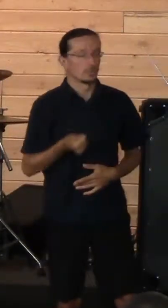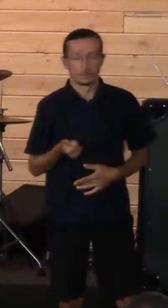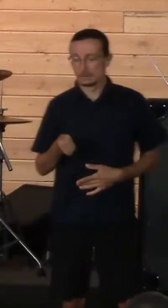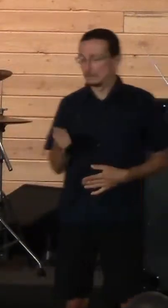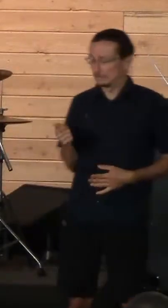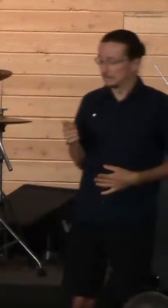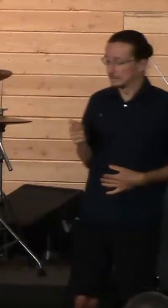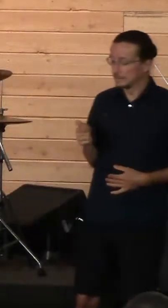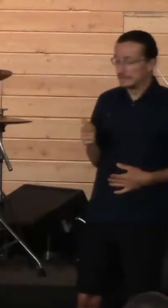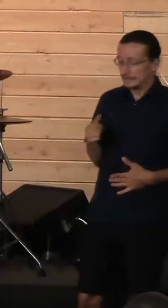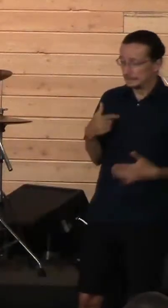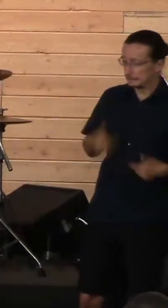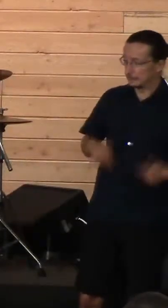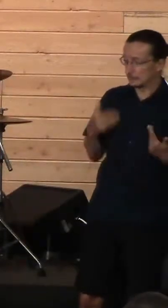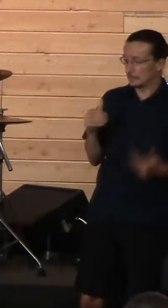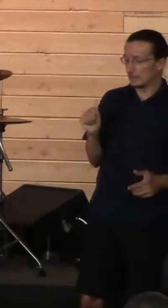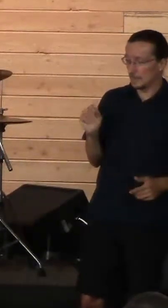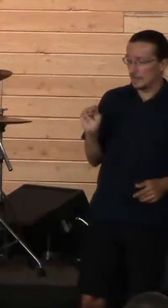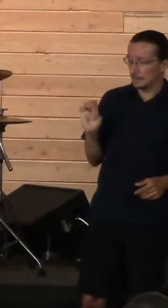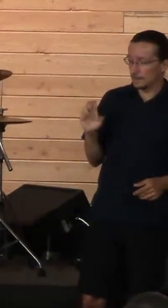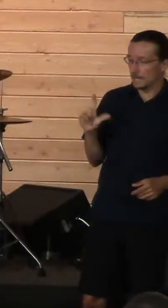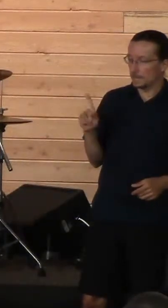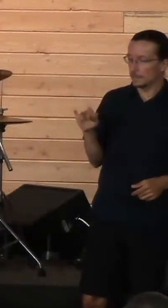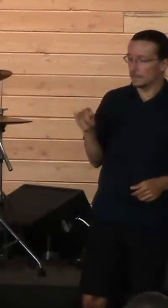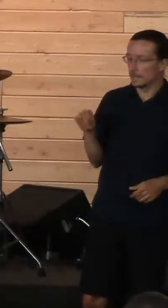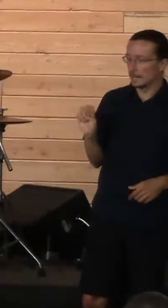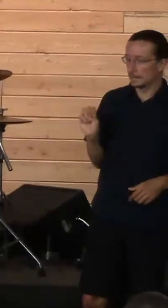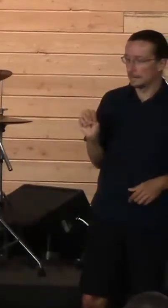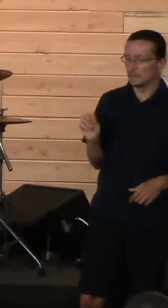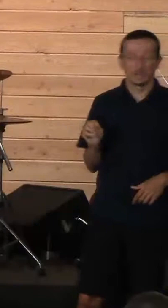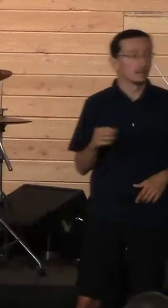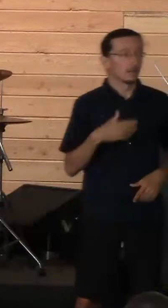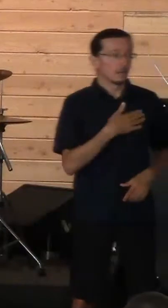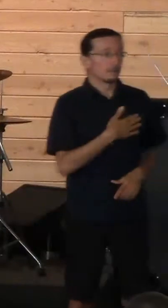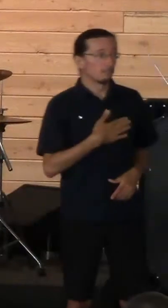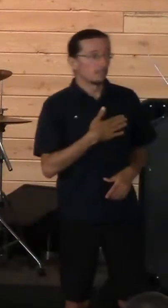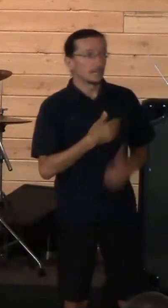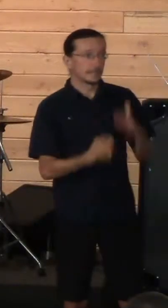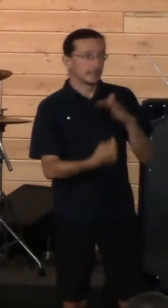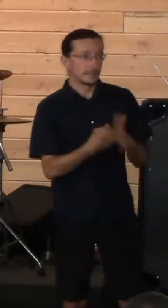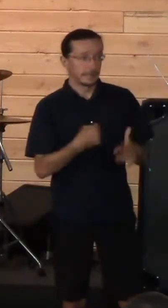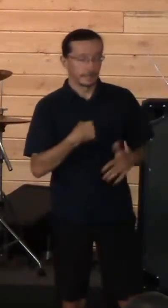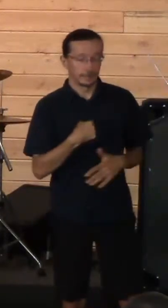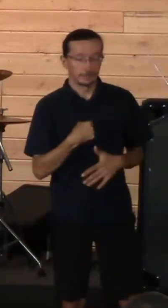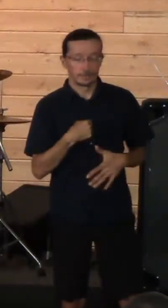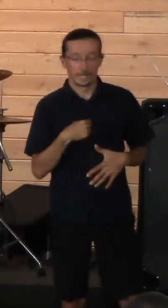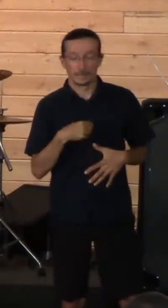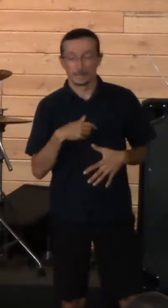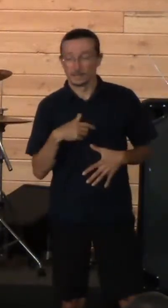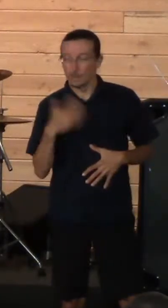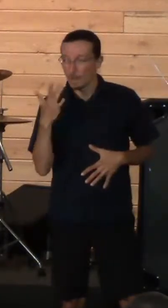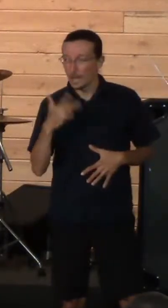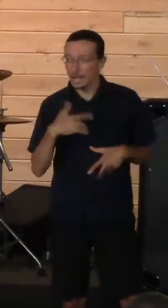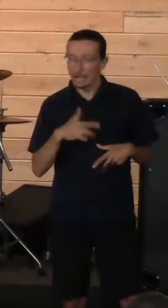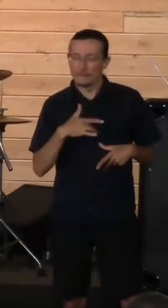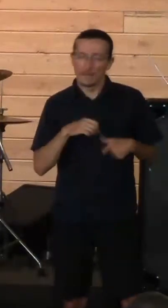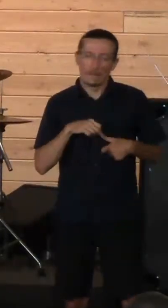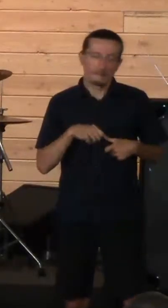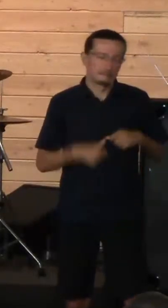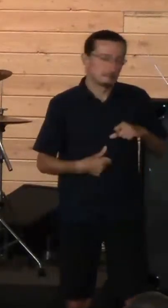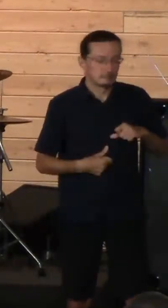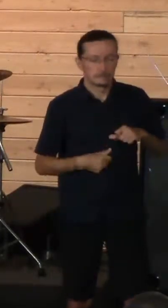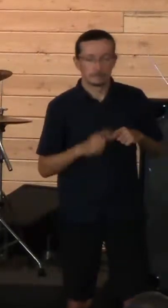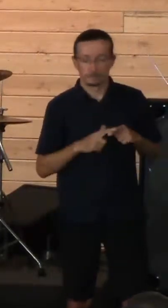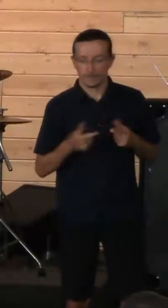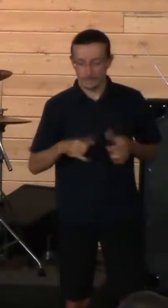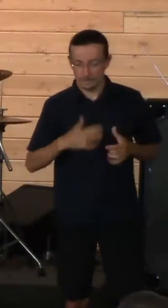And I answered, I am an Amalekite. He said to me, please stand over me and kill me for anguish. Anguish has come upon me, but my life